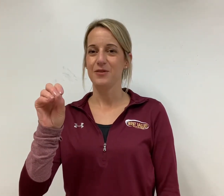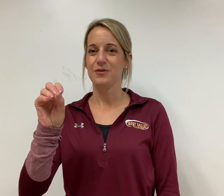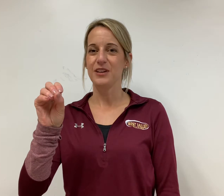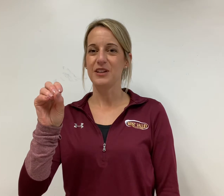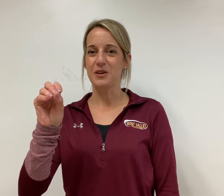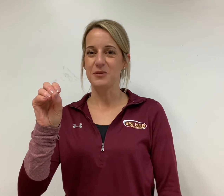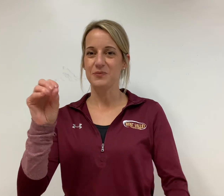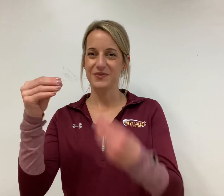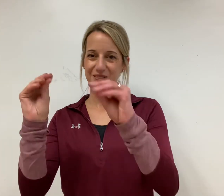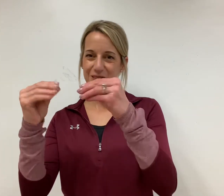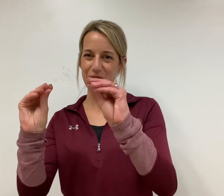video store